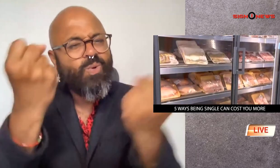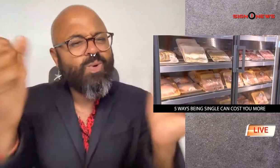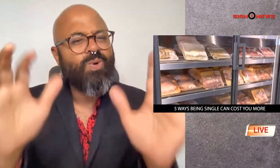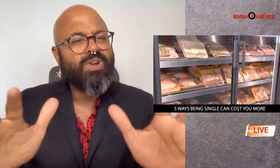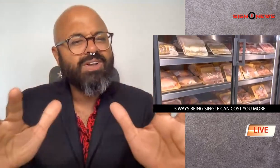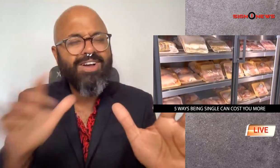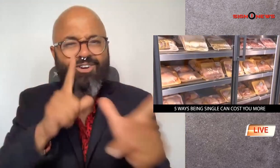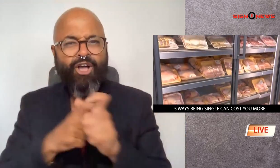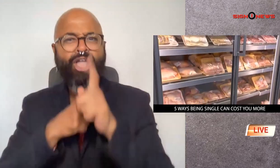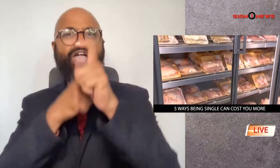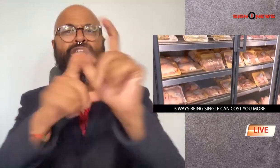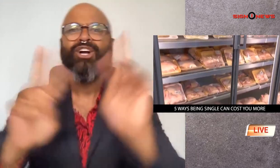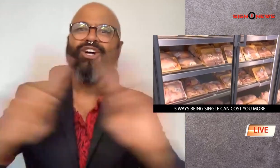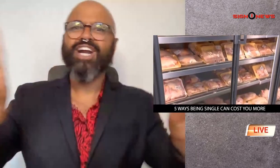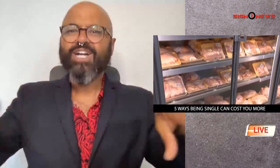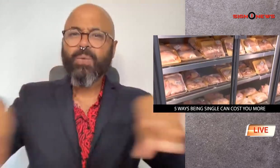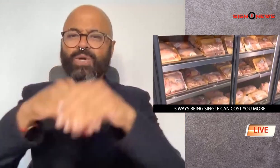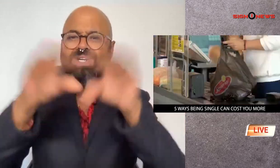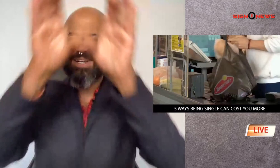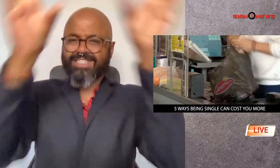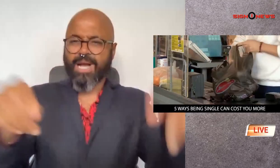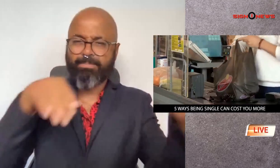don't run to the wedding chapel just yet